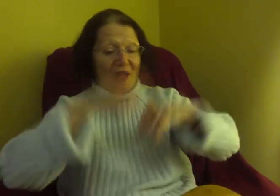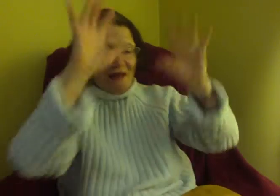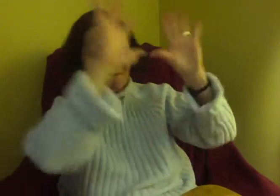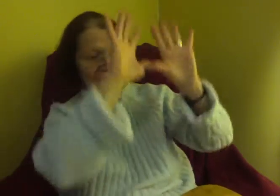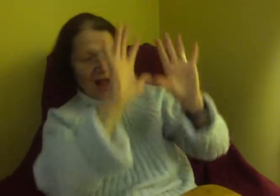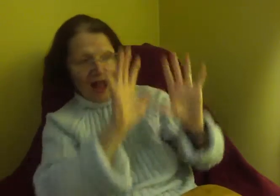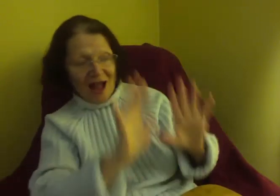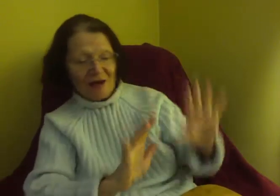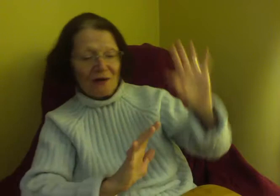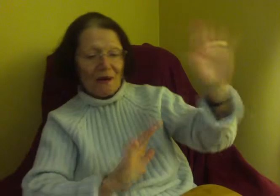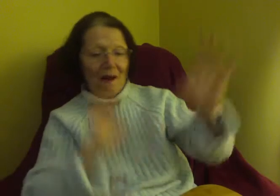My.... Red....